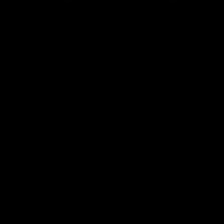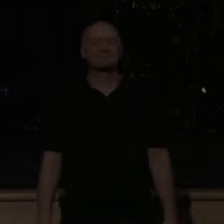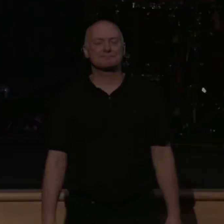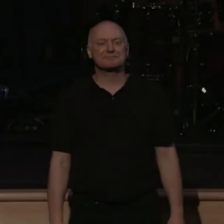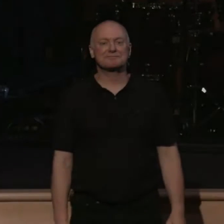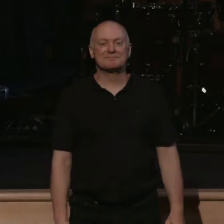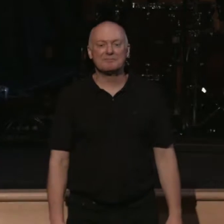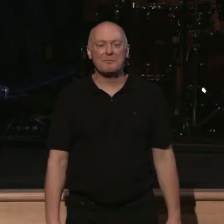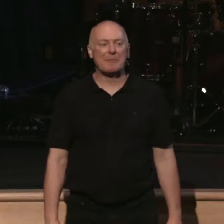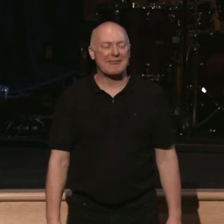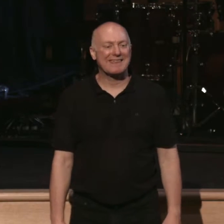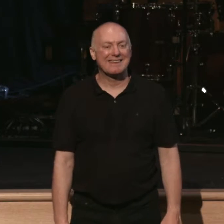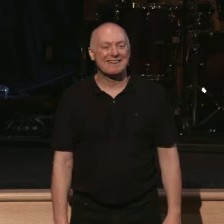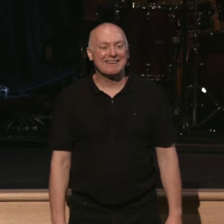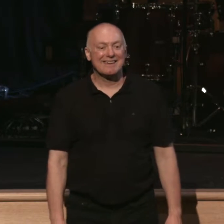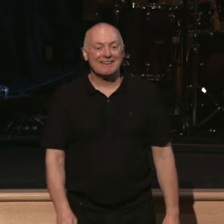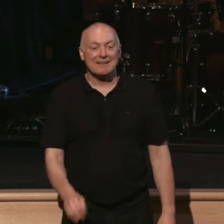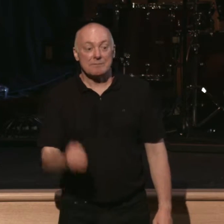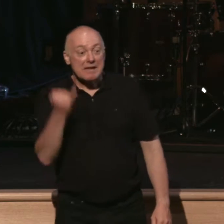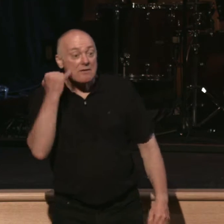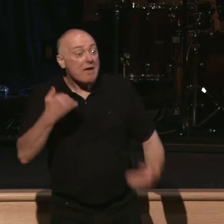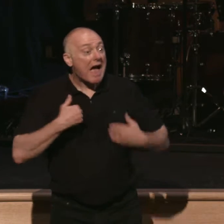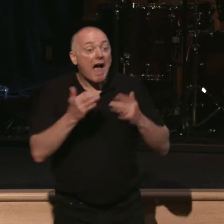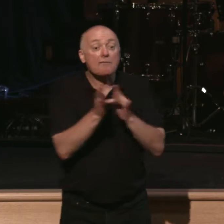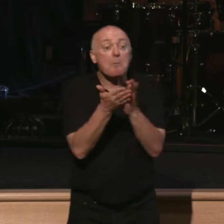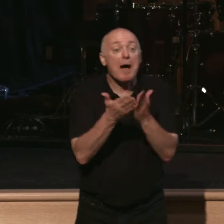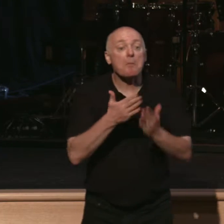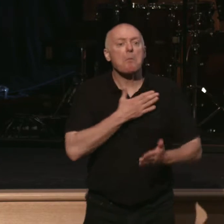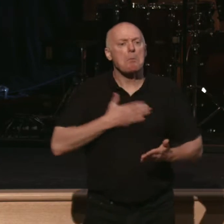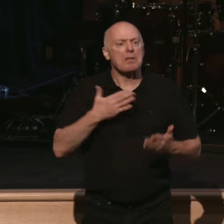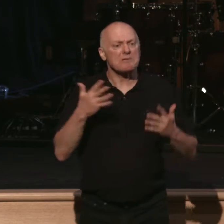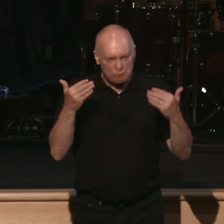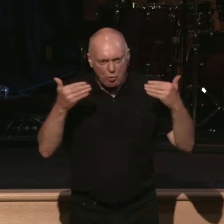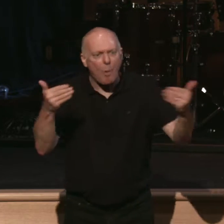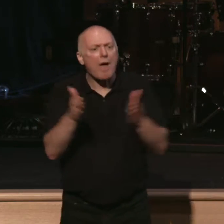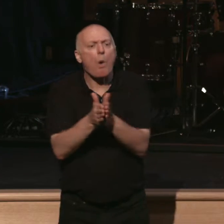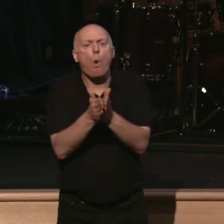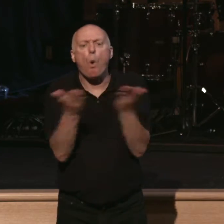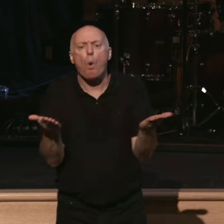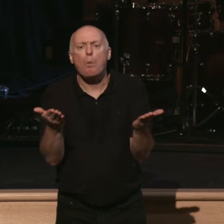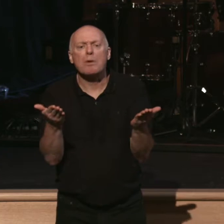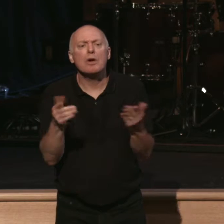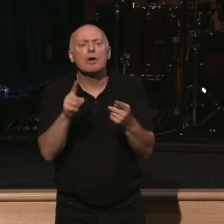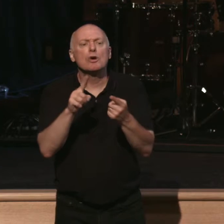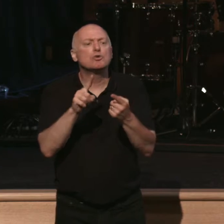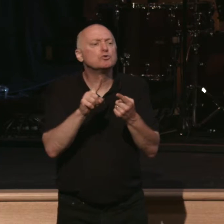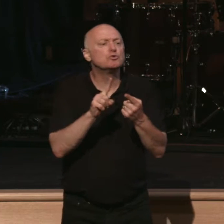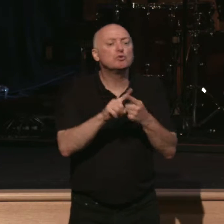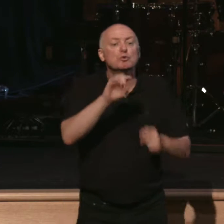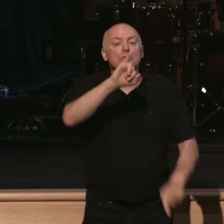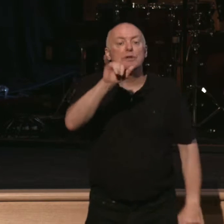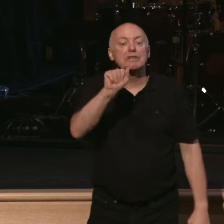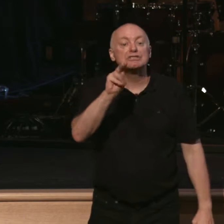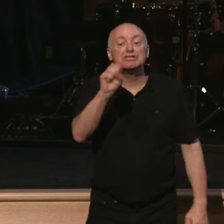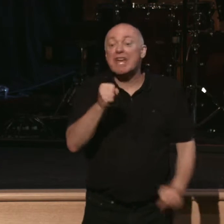If you've got your Bibles there, please go ahead and open them up to James chapter 4.